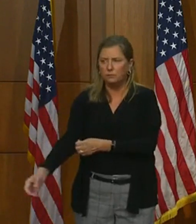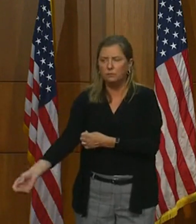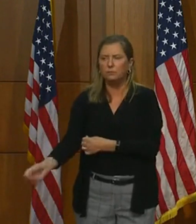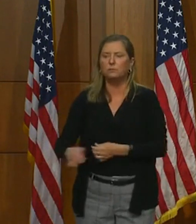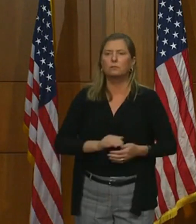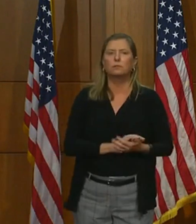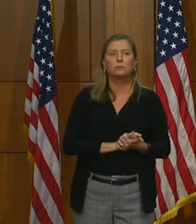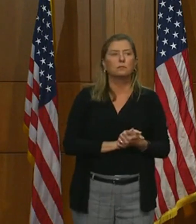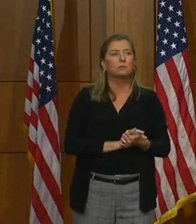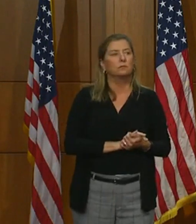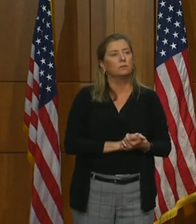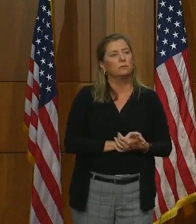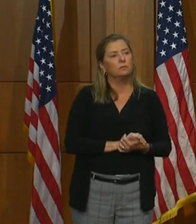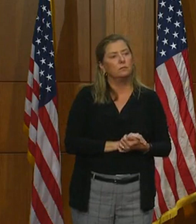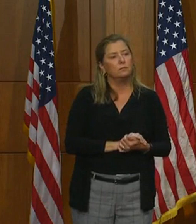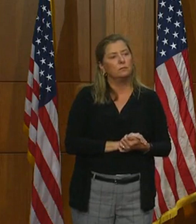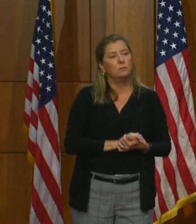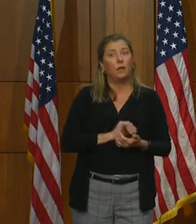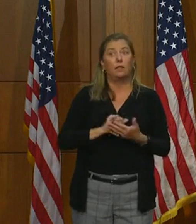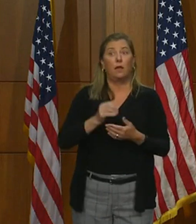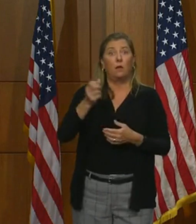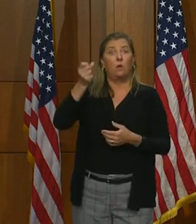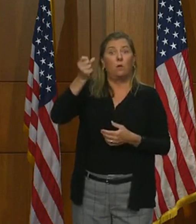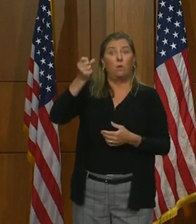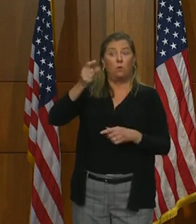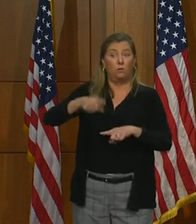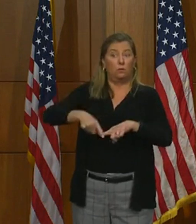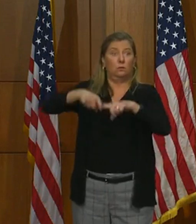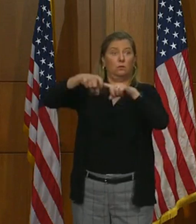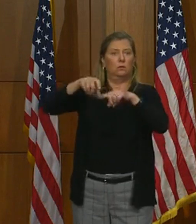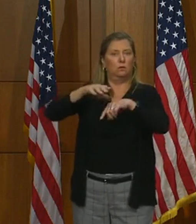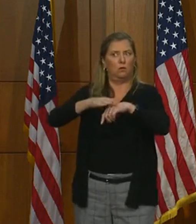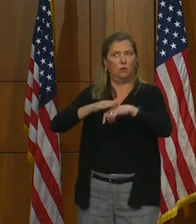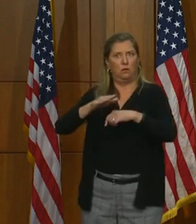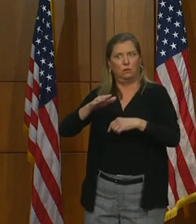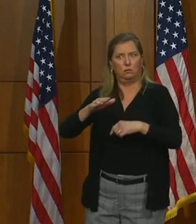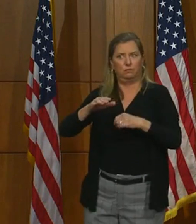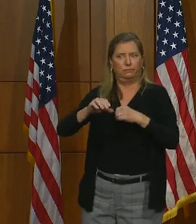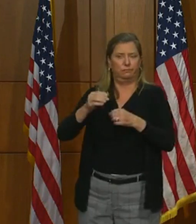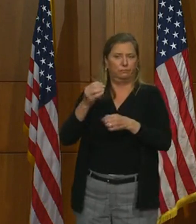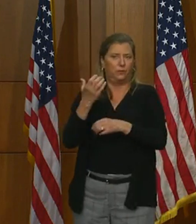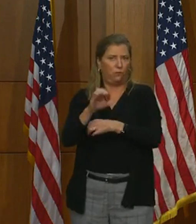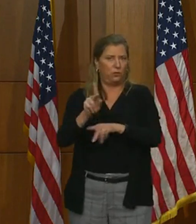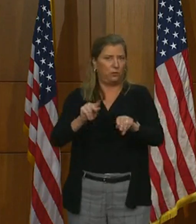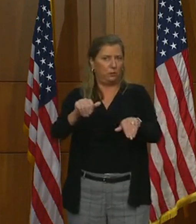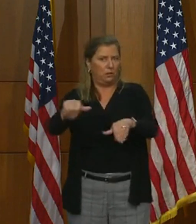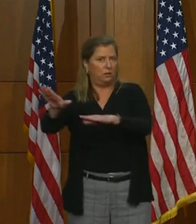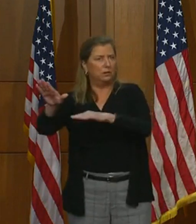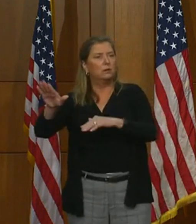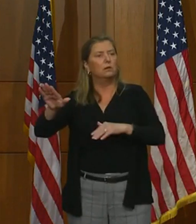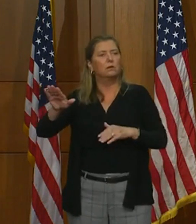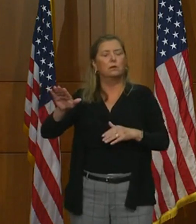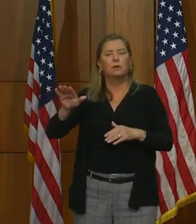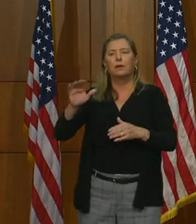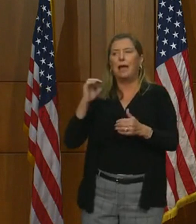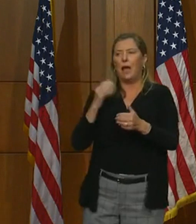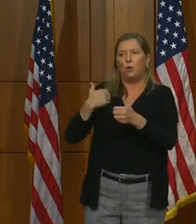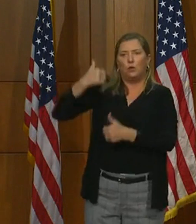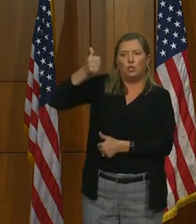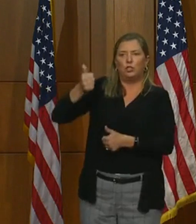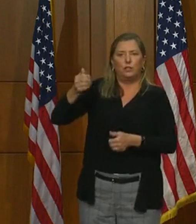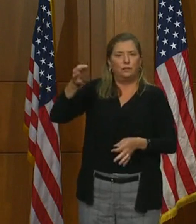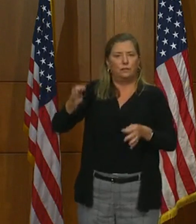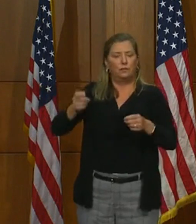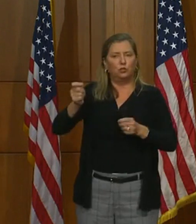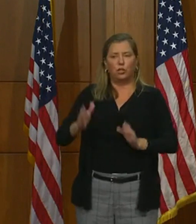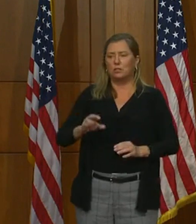The extension was because of a discussion I had with our Chief Justice, Don Lemons. He could not have been more